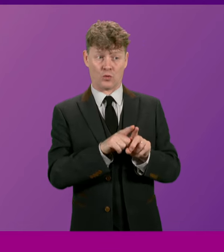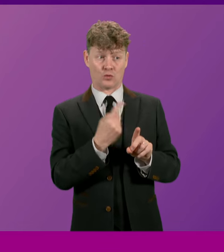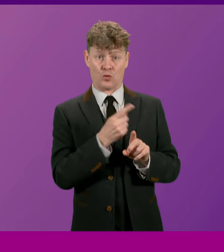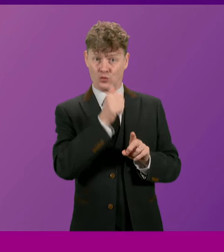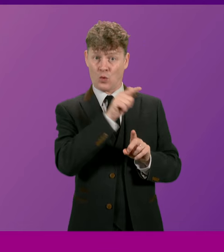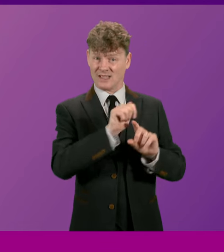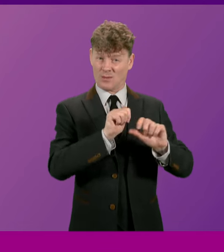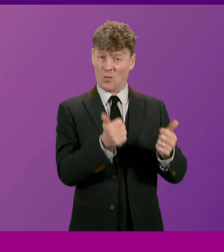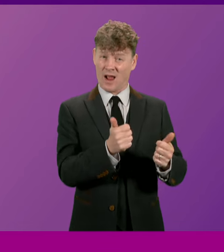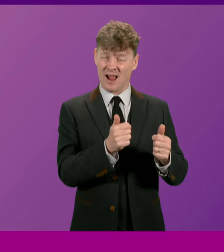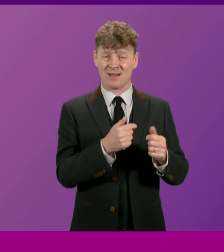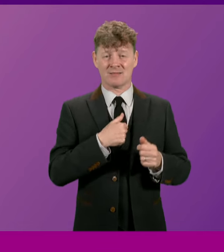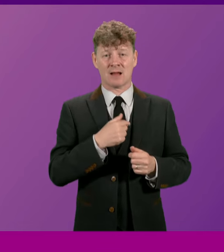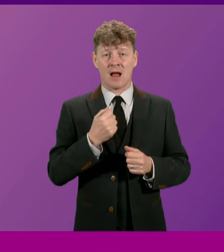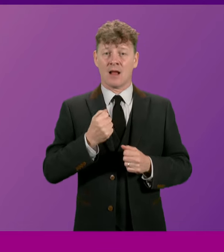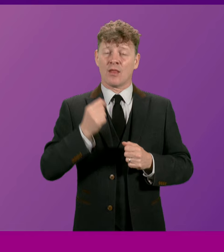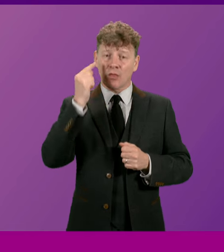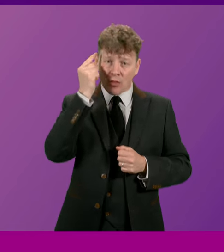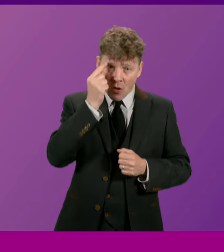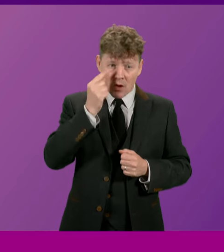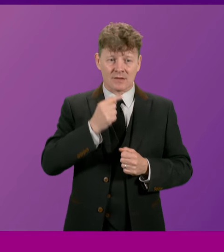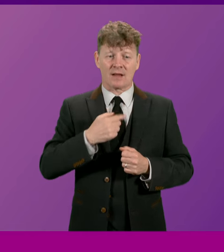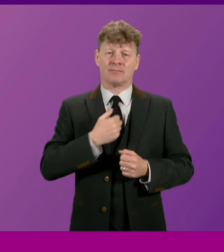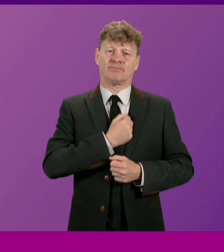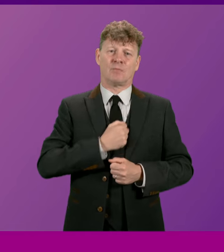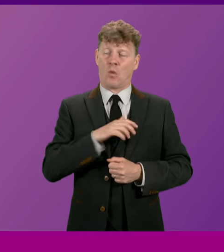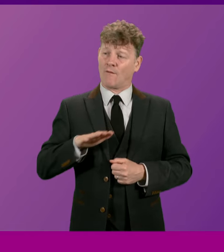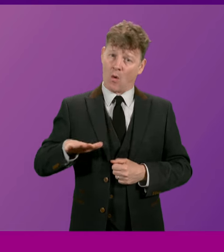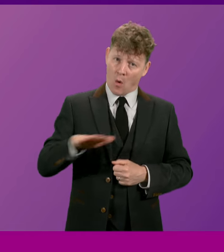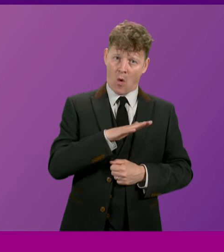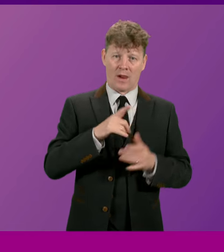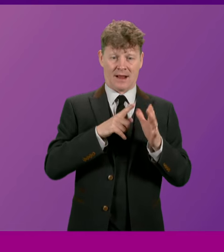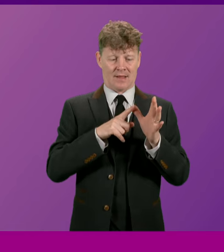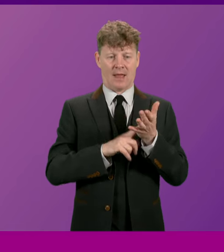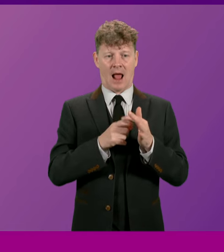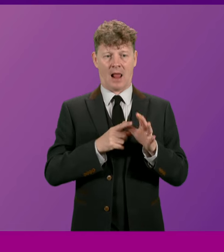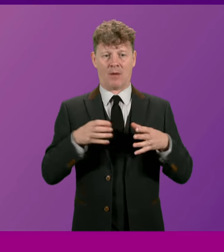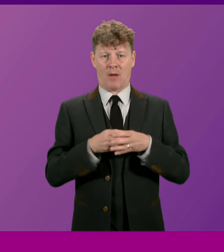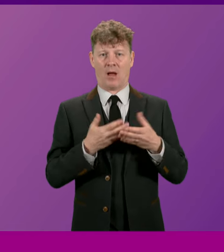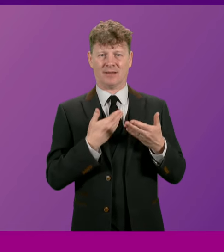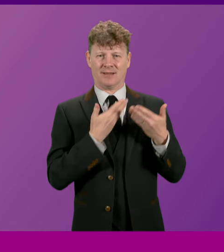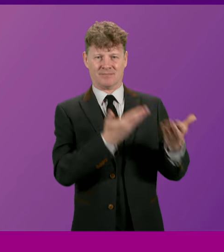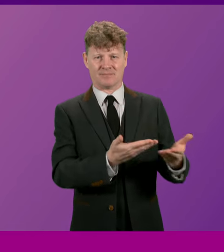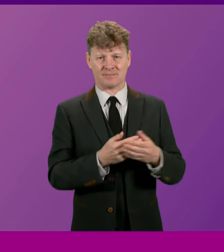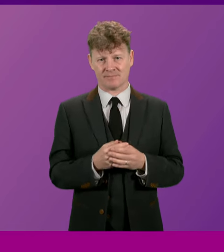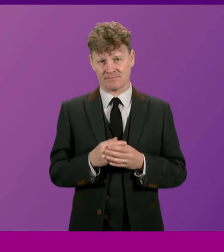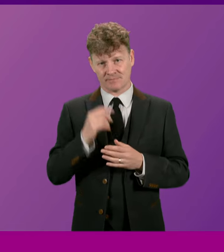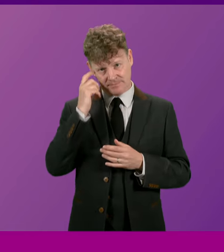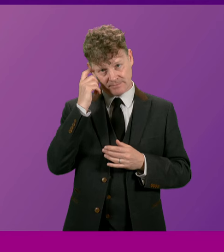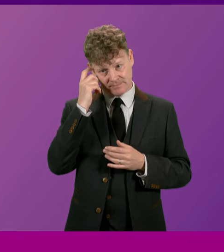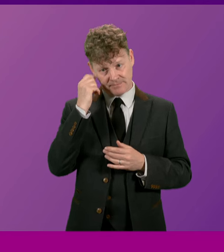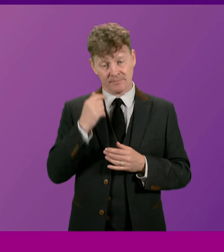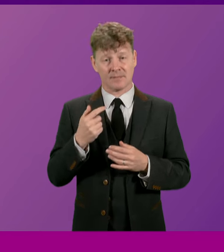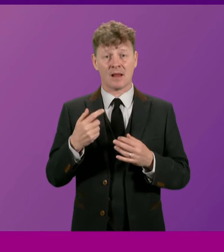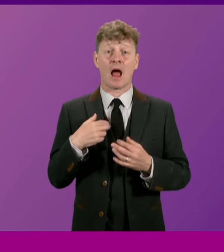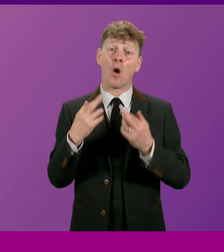the thoughts and sincere condolences of all in the Alba party are with you. I hope the tributes